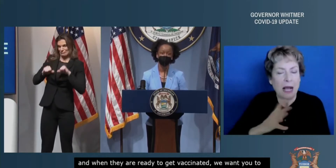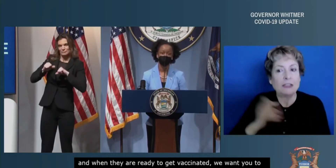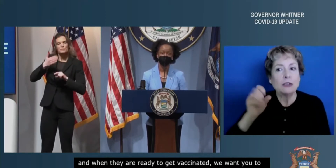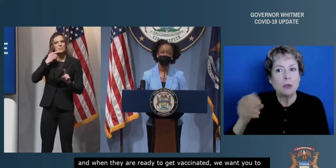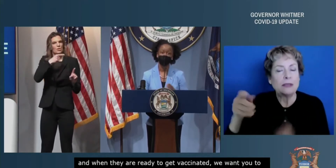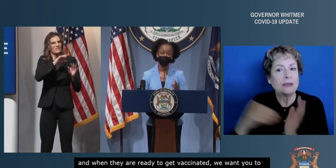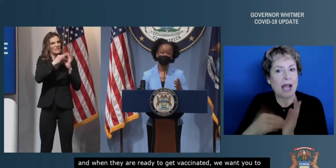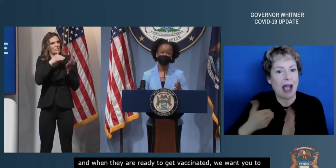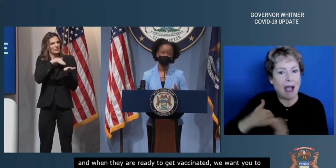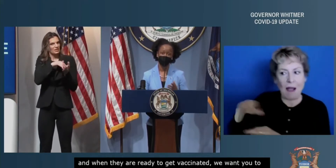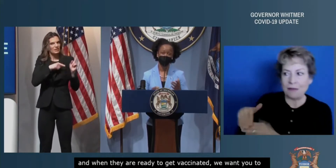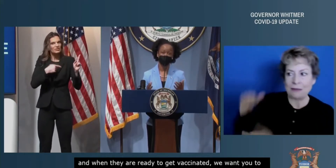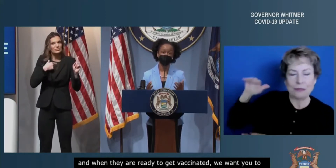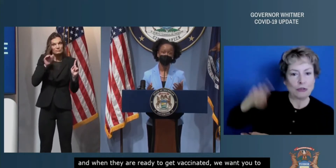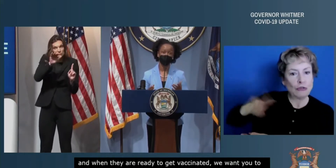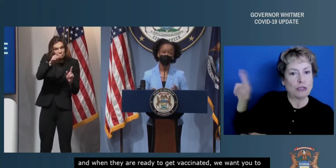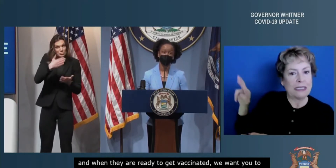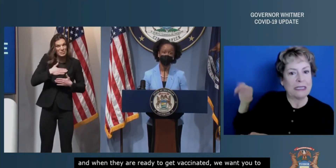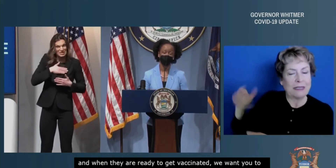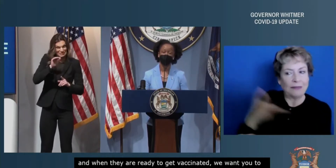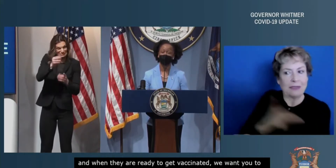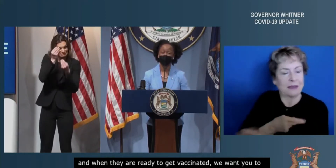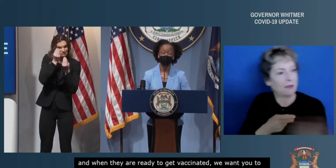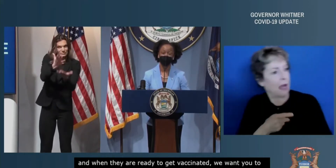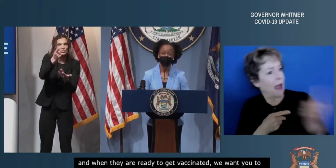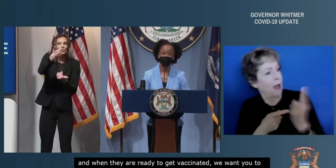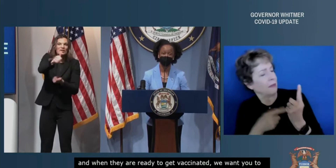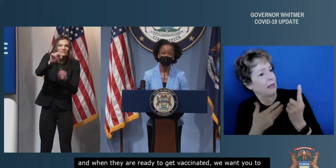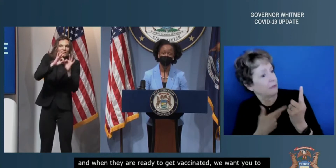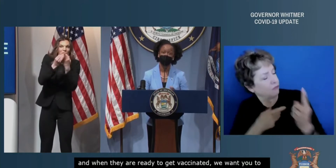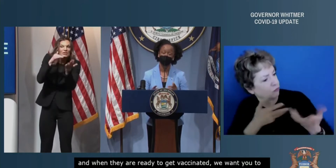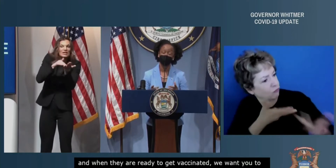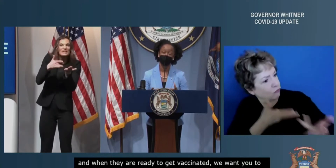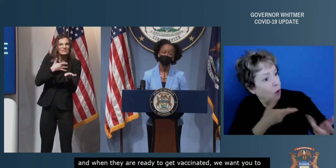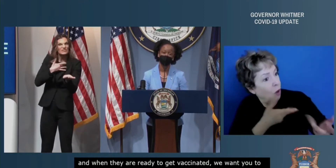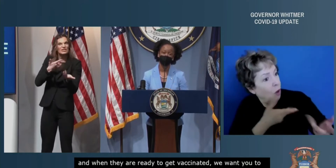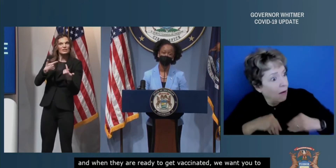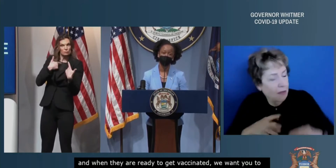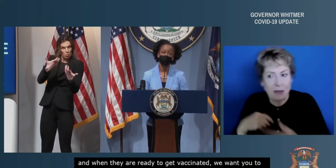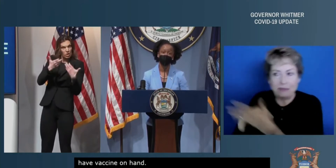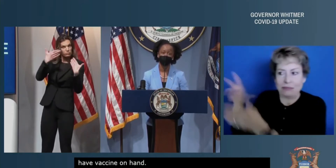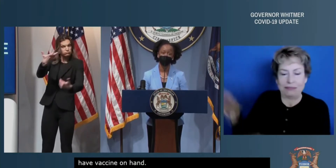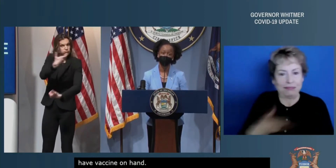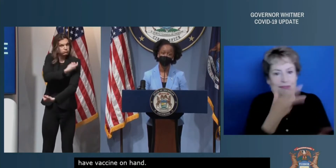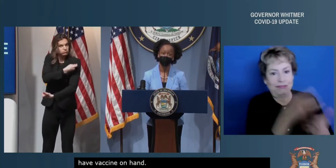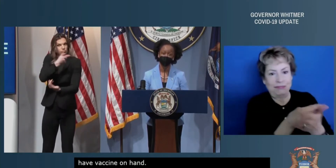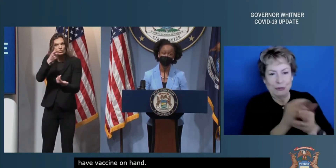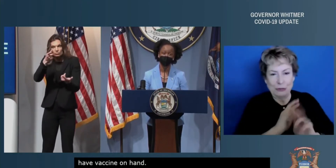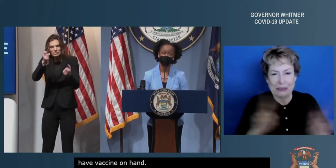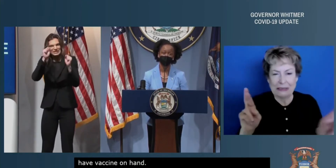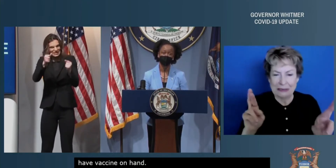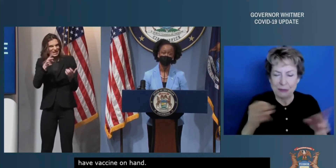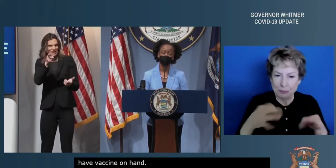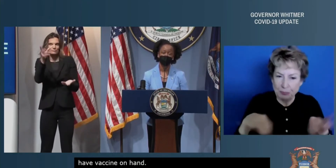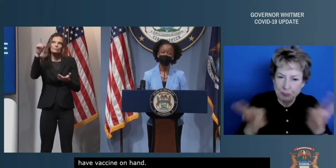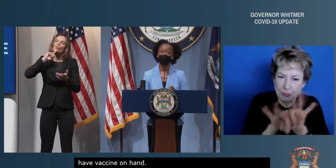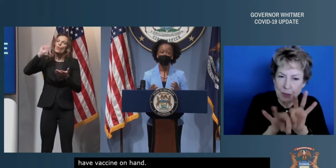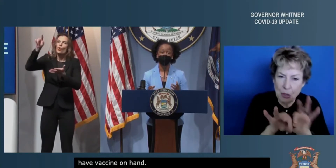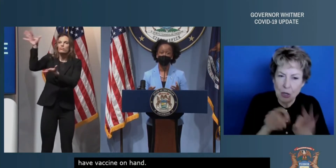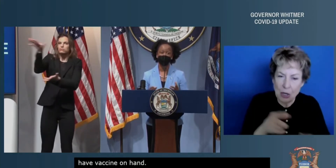patients now and ask them if they have been vaccinated and if they have any questions that you can answer about the vaccines.